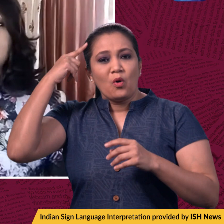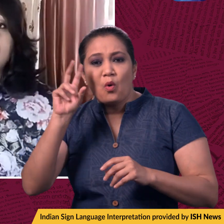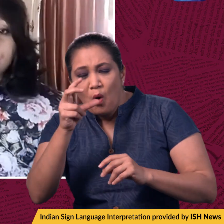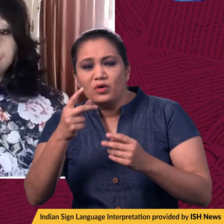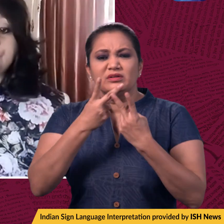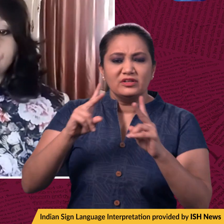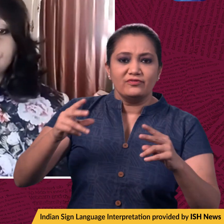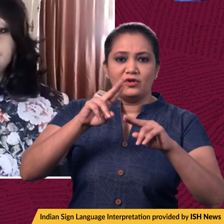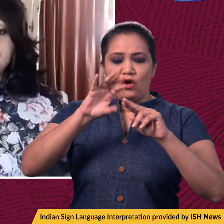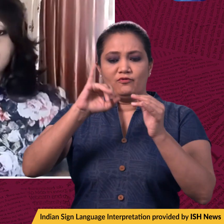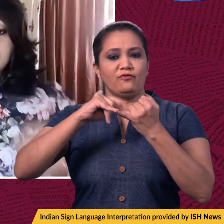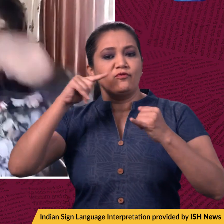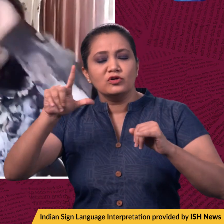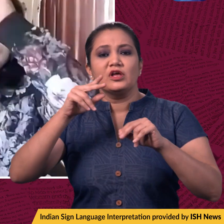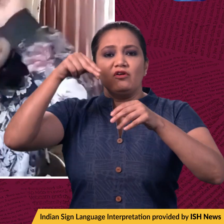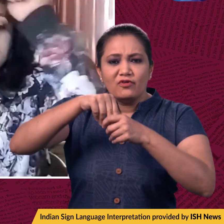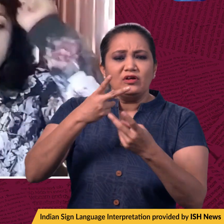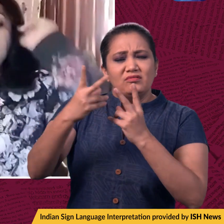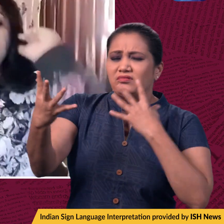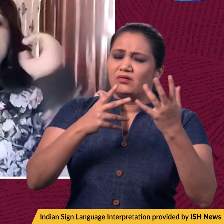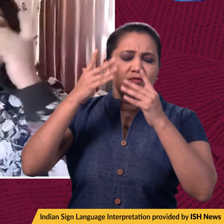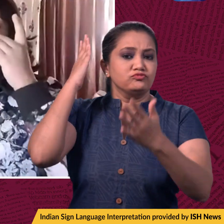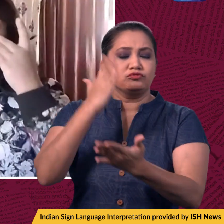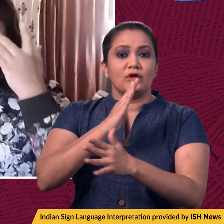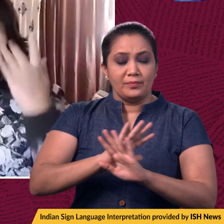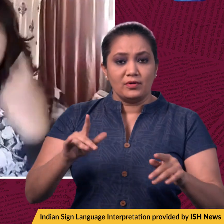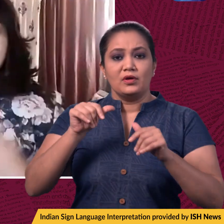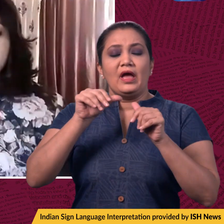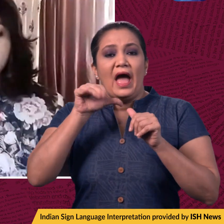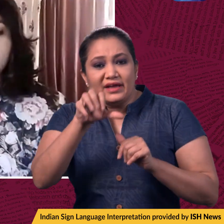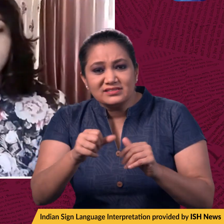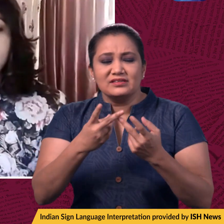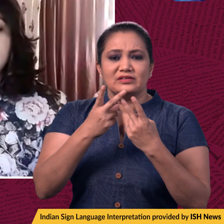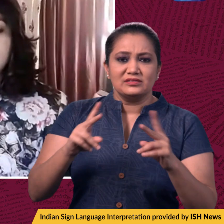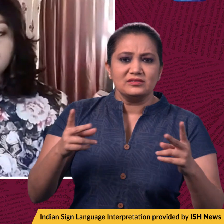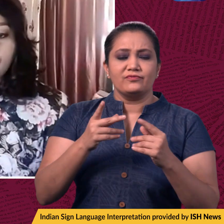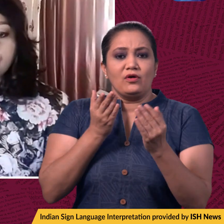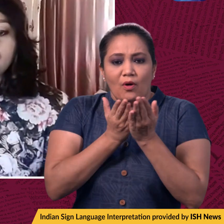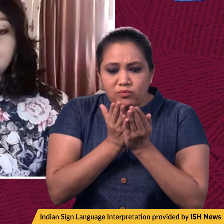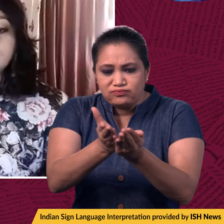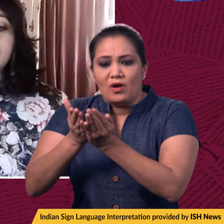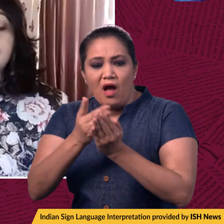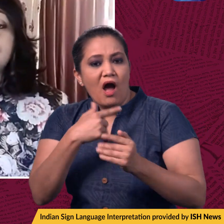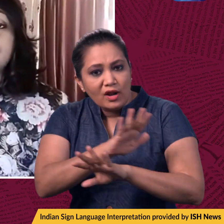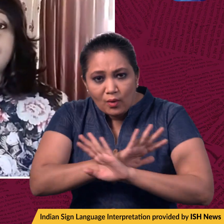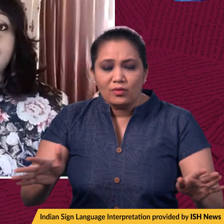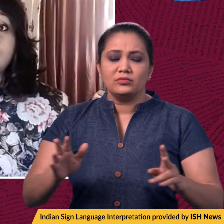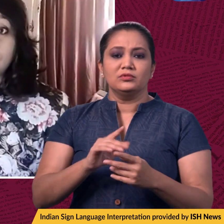other solid fossil fuels into the EU, prohibition to provide access to EU ports to vessels registered under